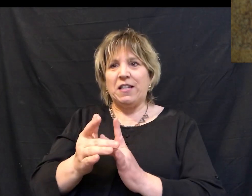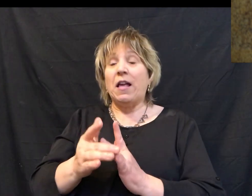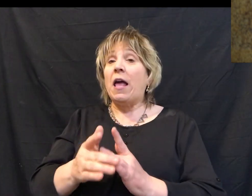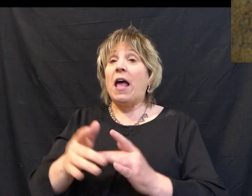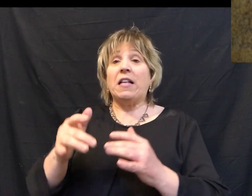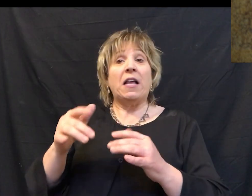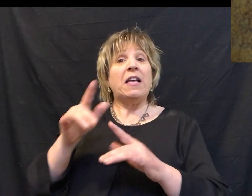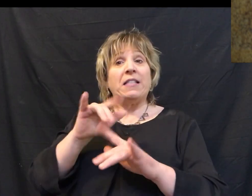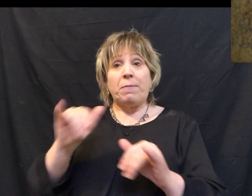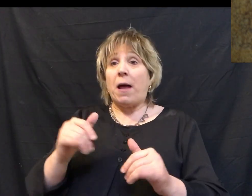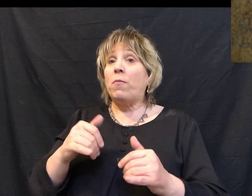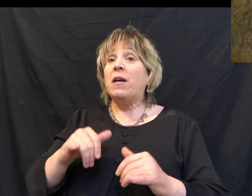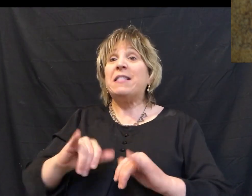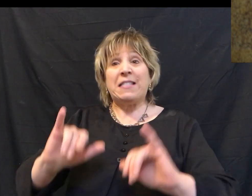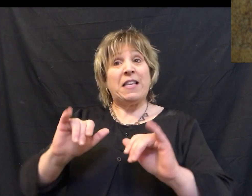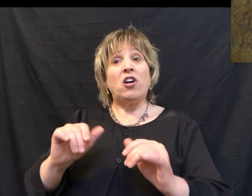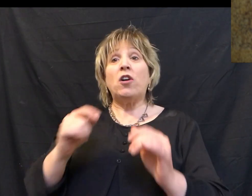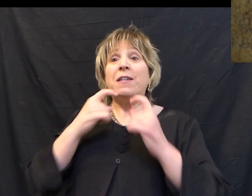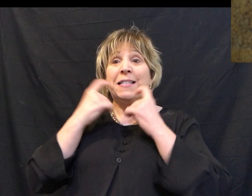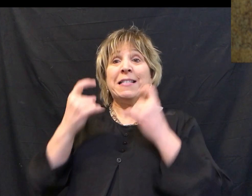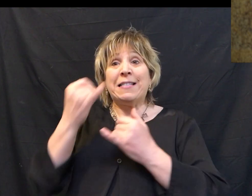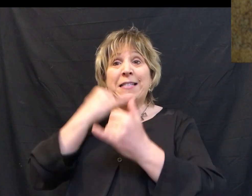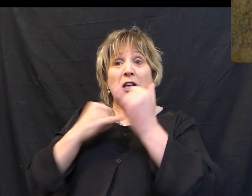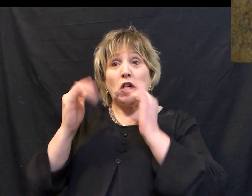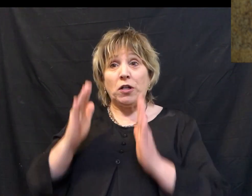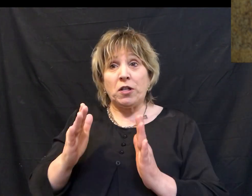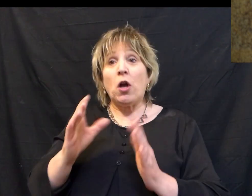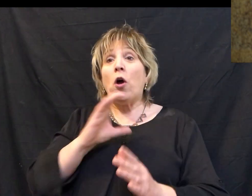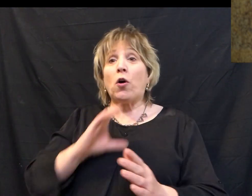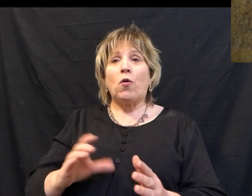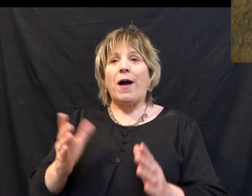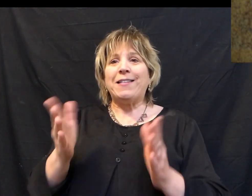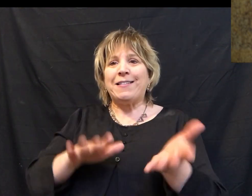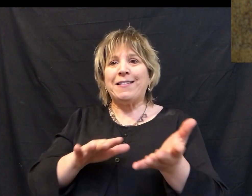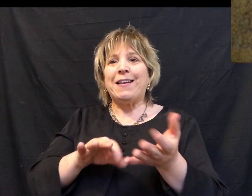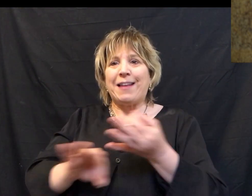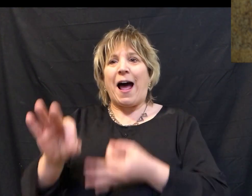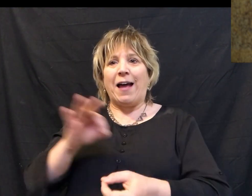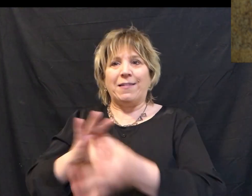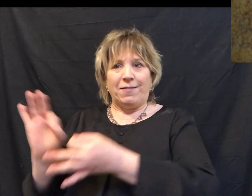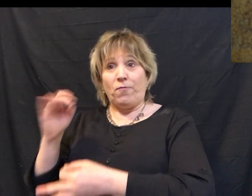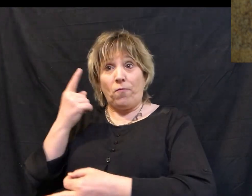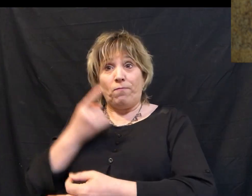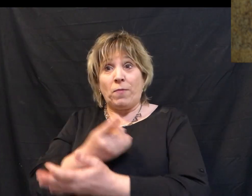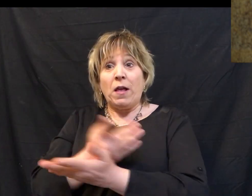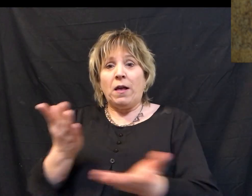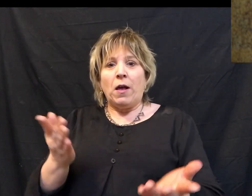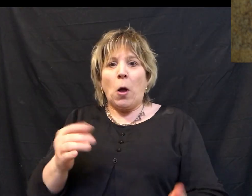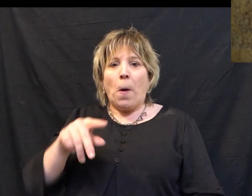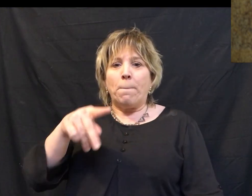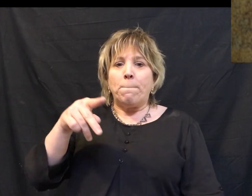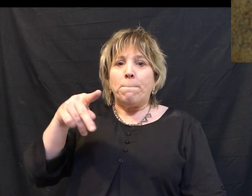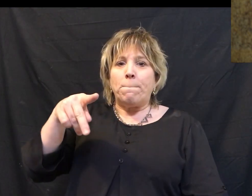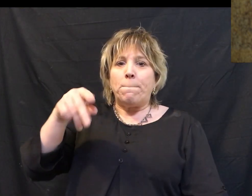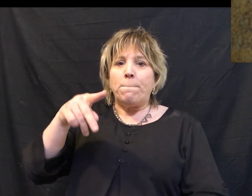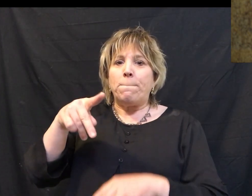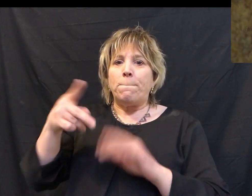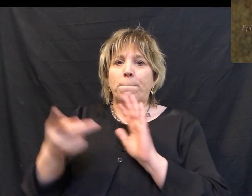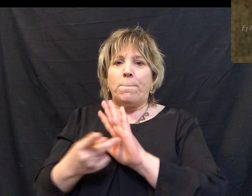us in that while we were still sinners, Christ died for us. Paul speaks of a God who is rich